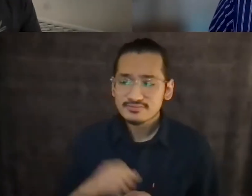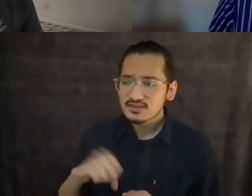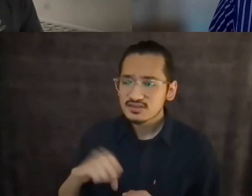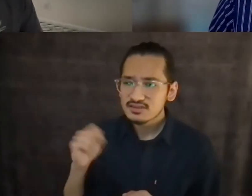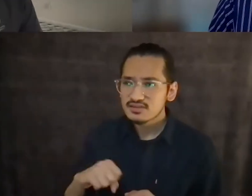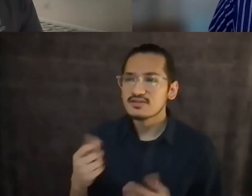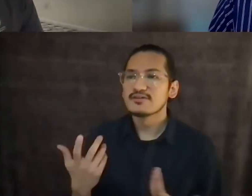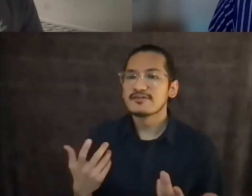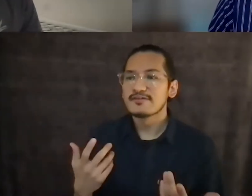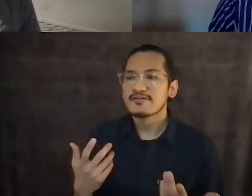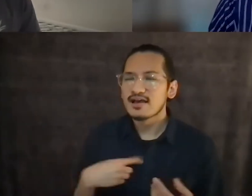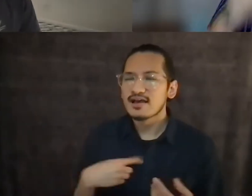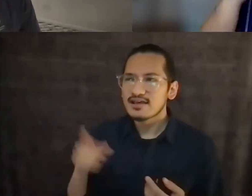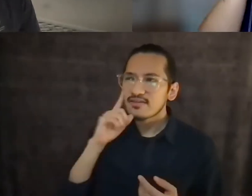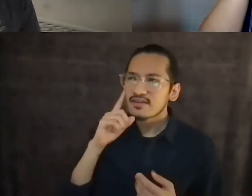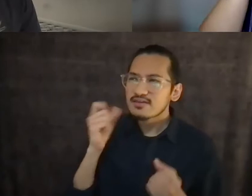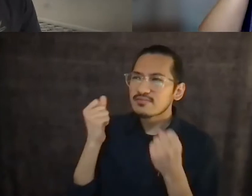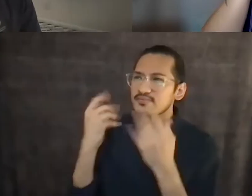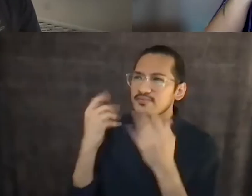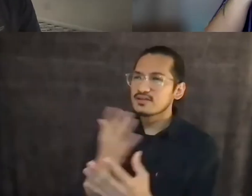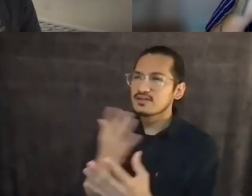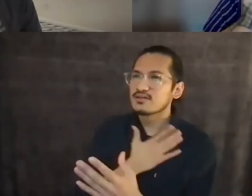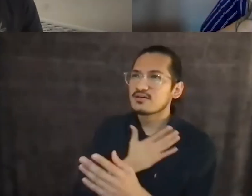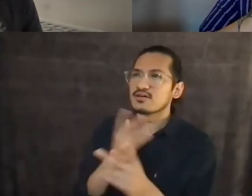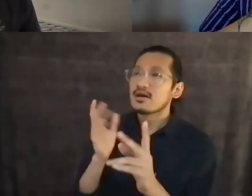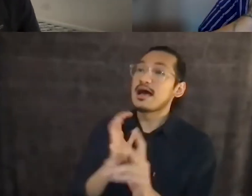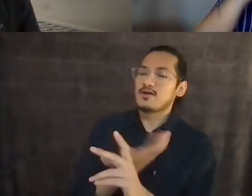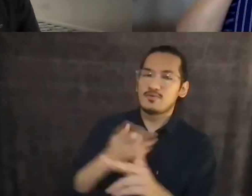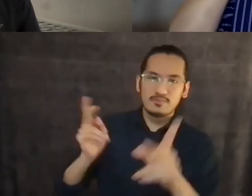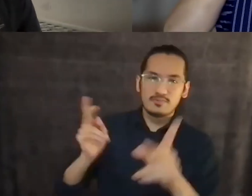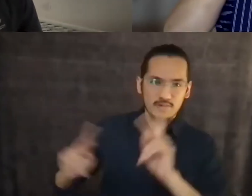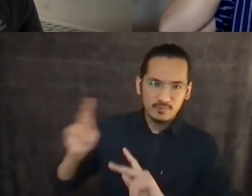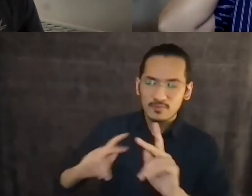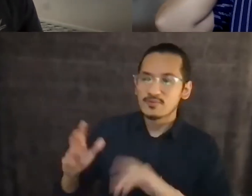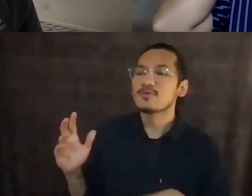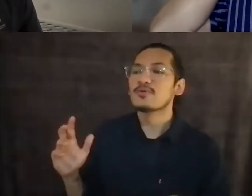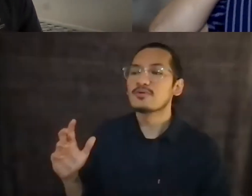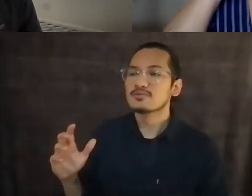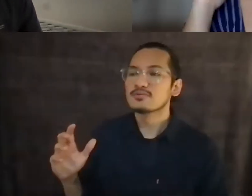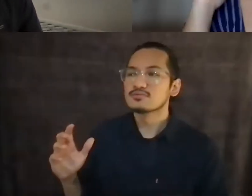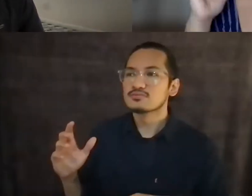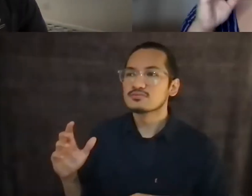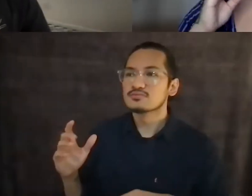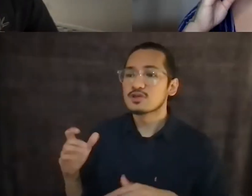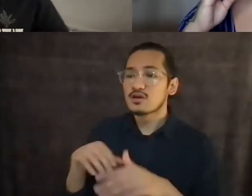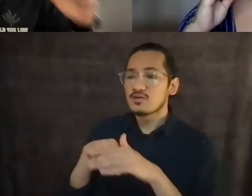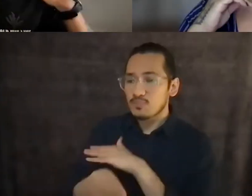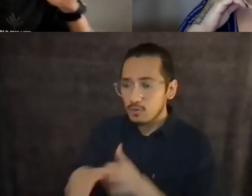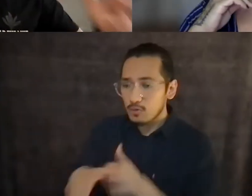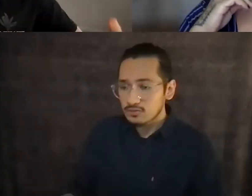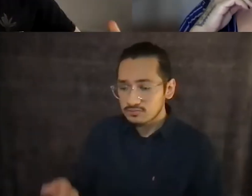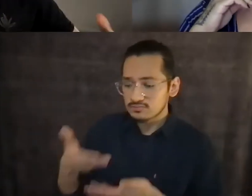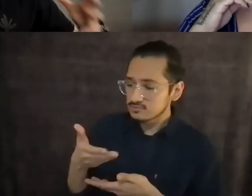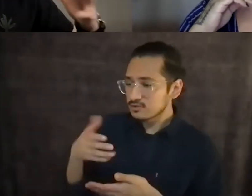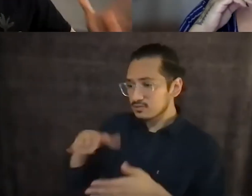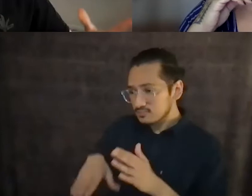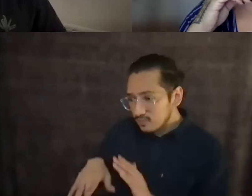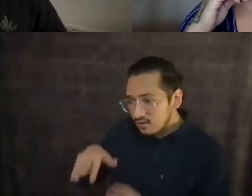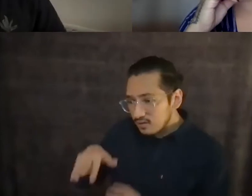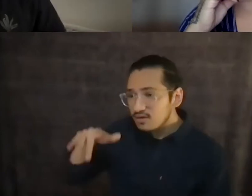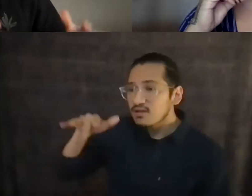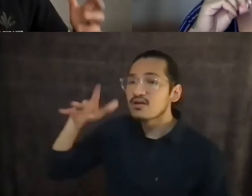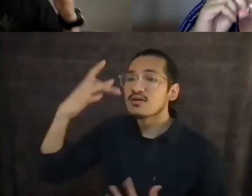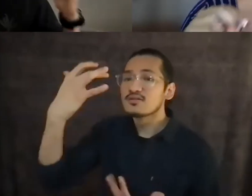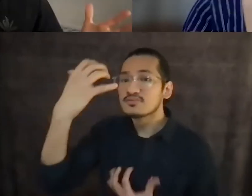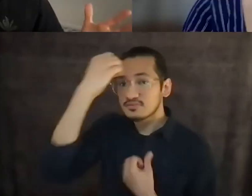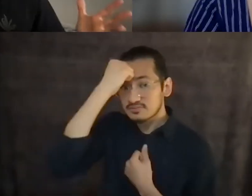our people, most of our people are on board with the understanding that, um, you know, our, our experience with colonialism